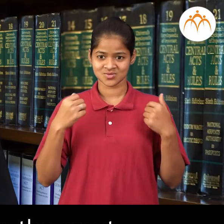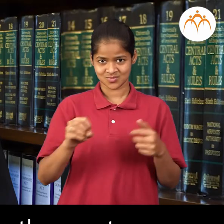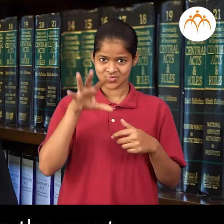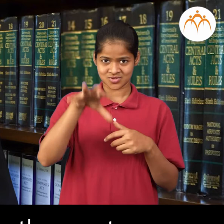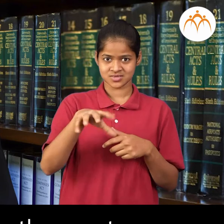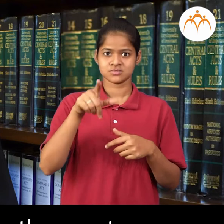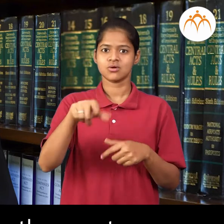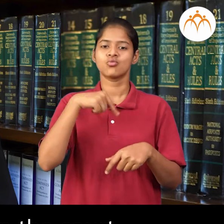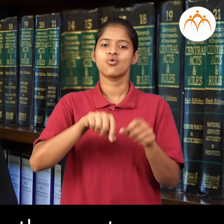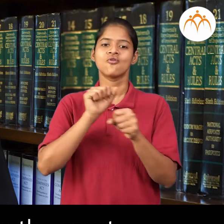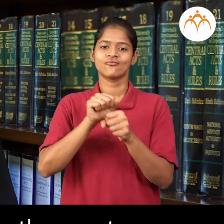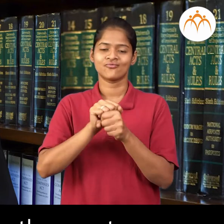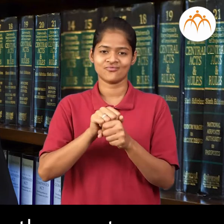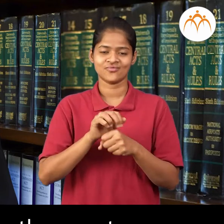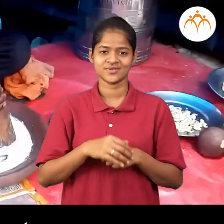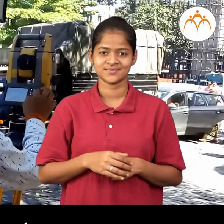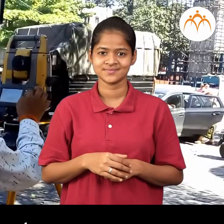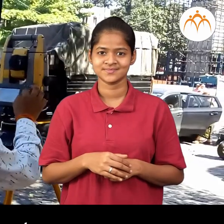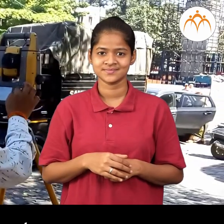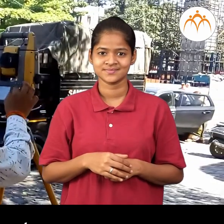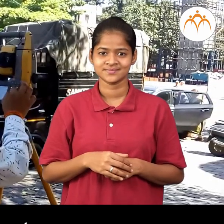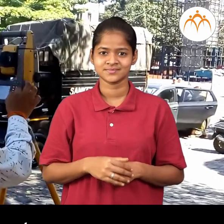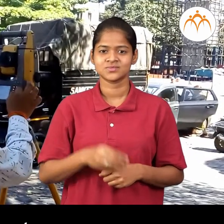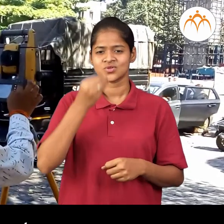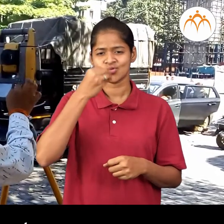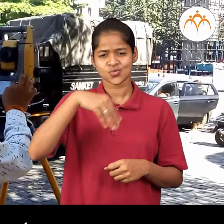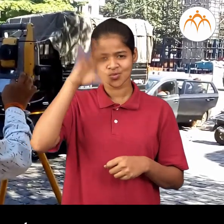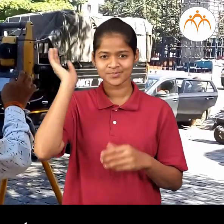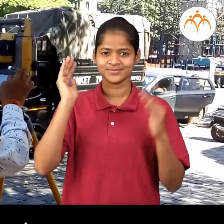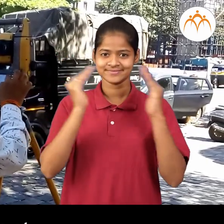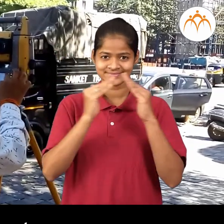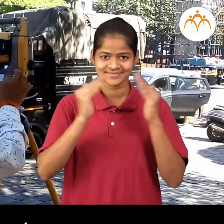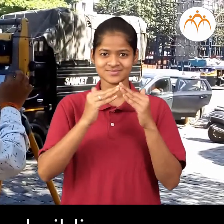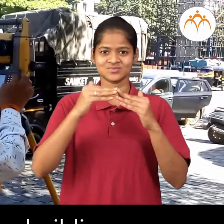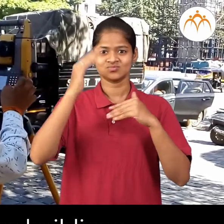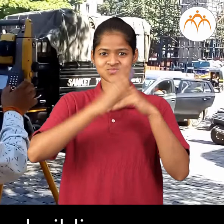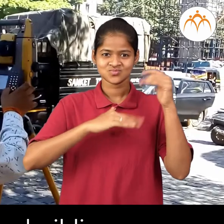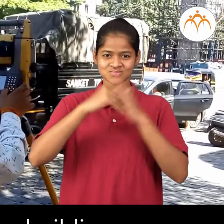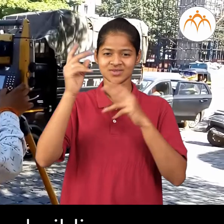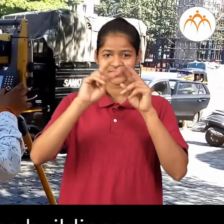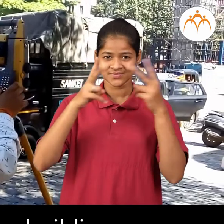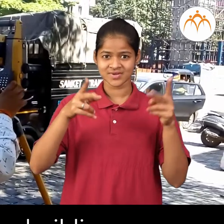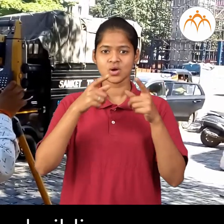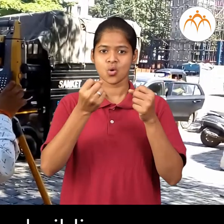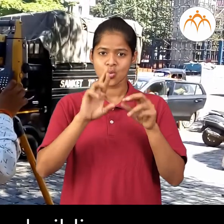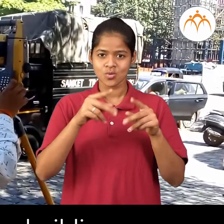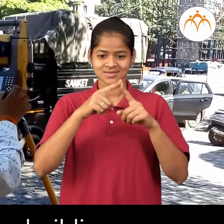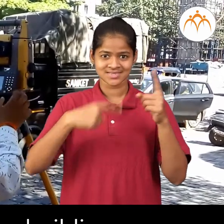in the court. Lawyer, Architect, architect designs